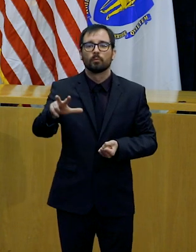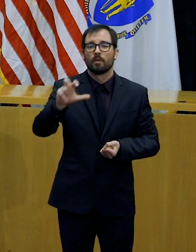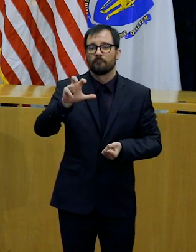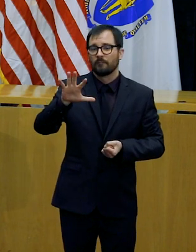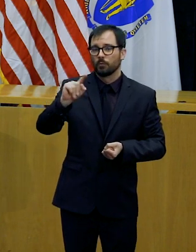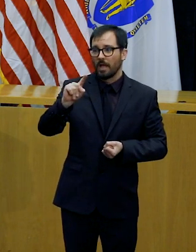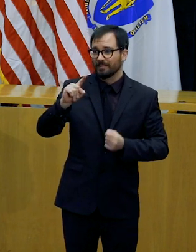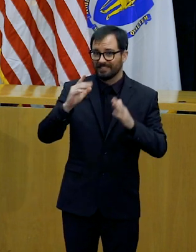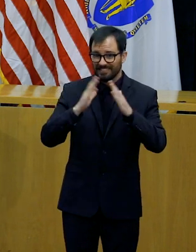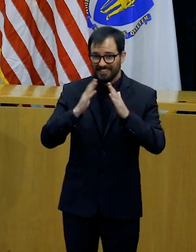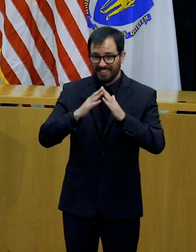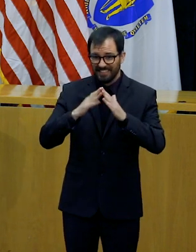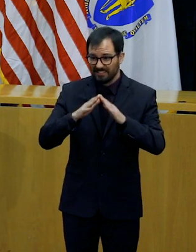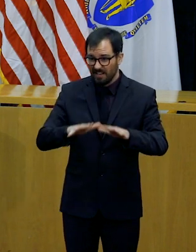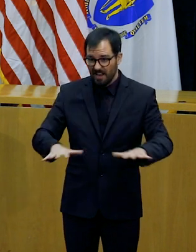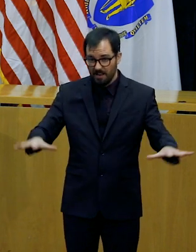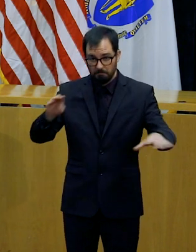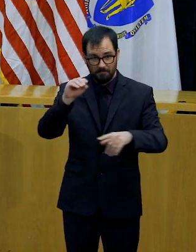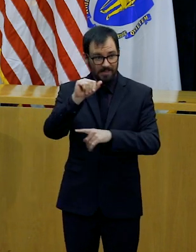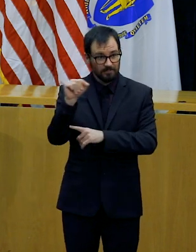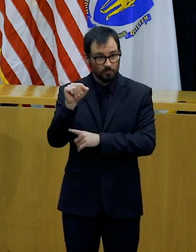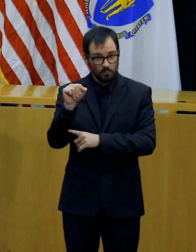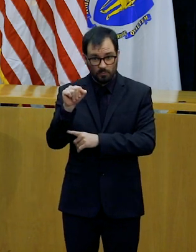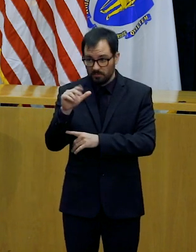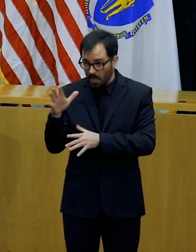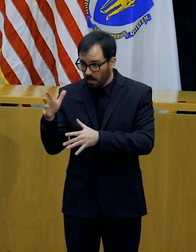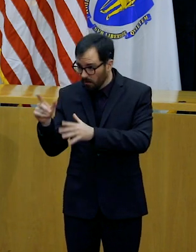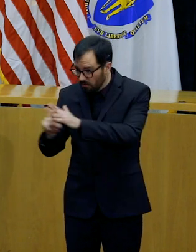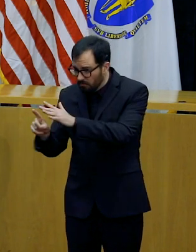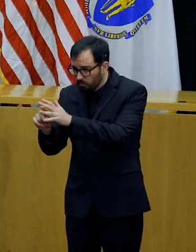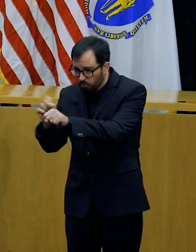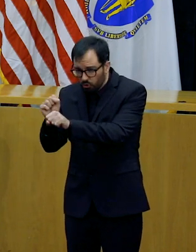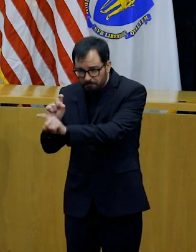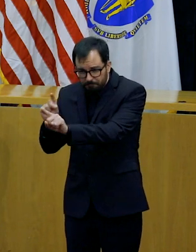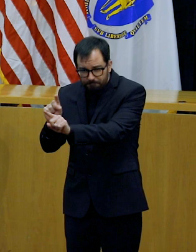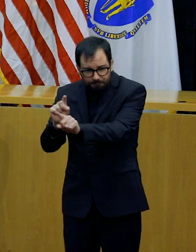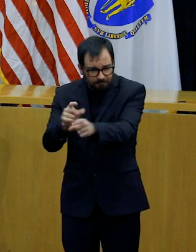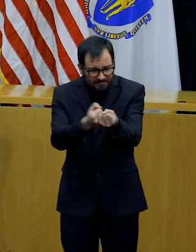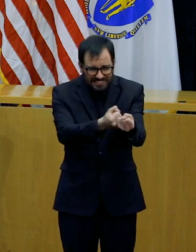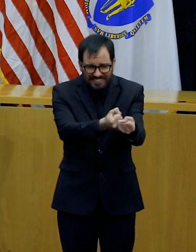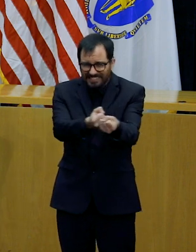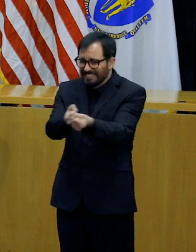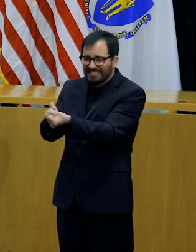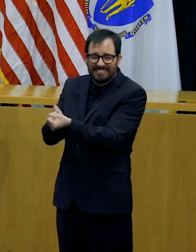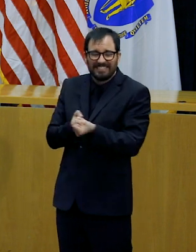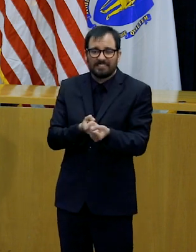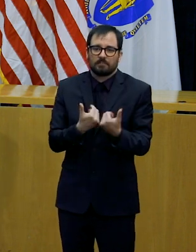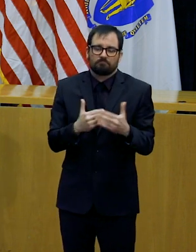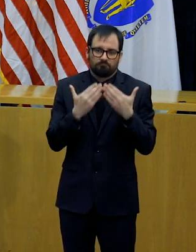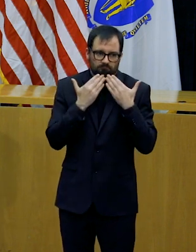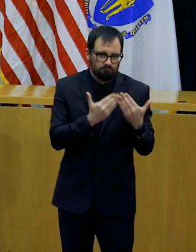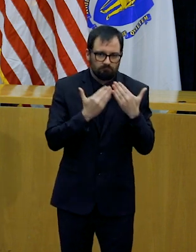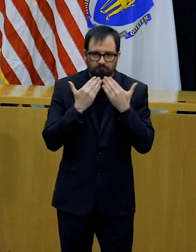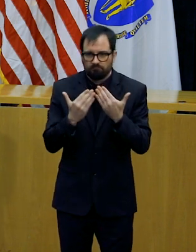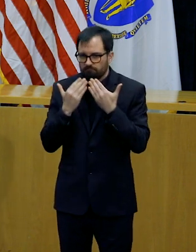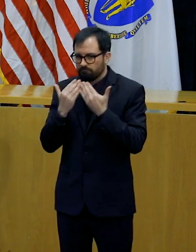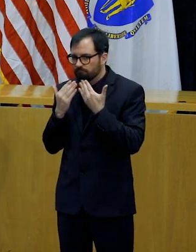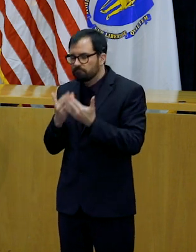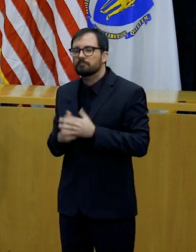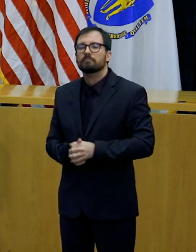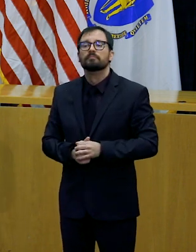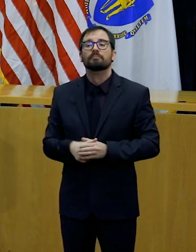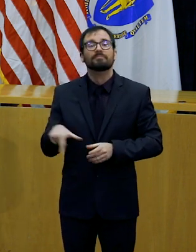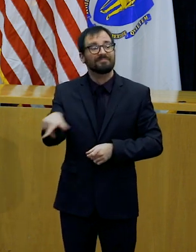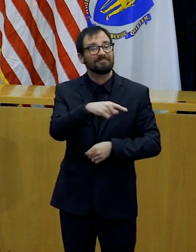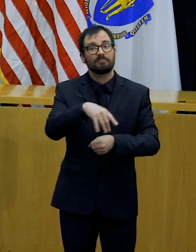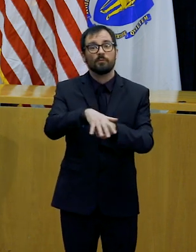government, they certainly have some basic things that they need to do, but there are rules also that they need to